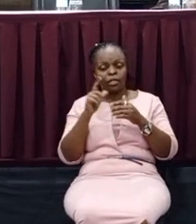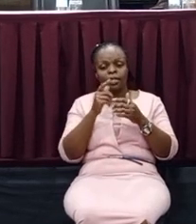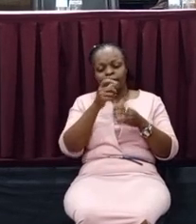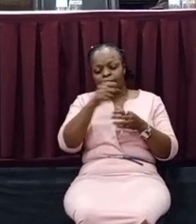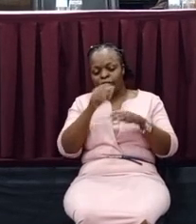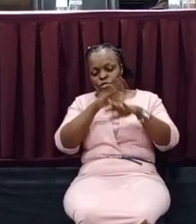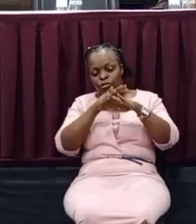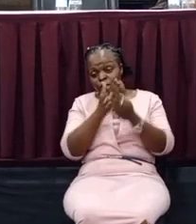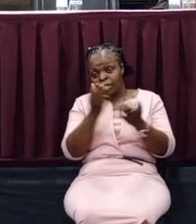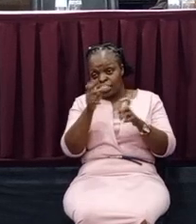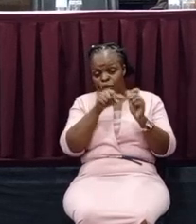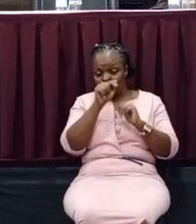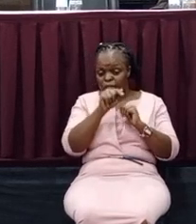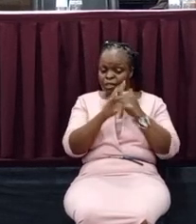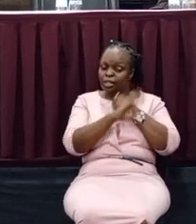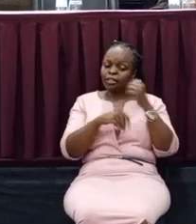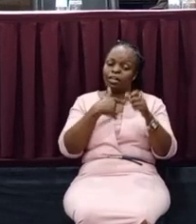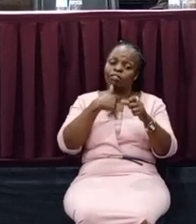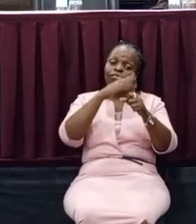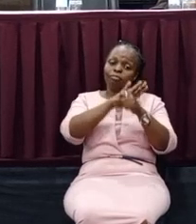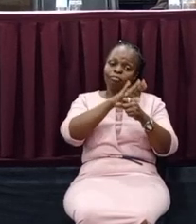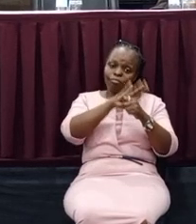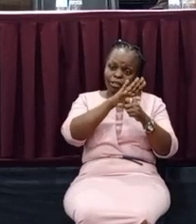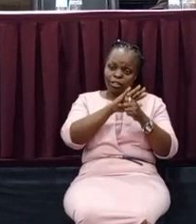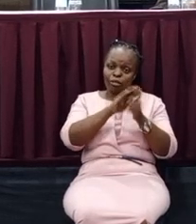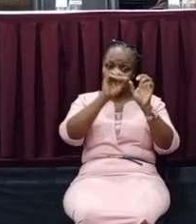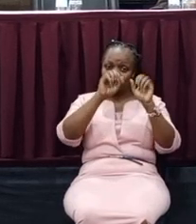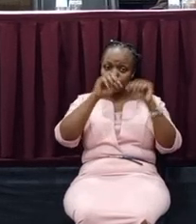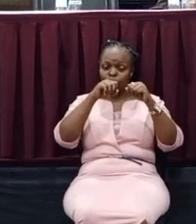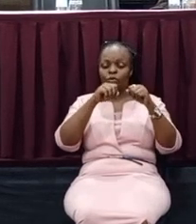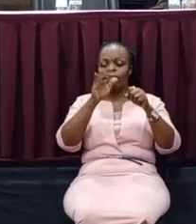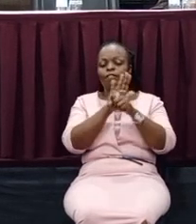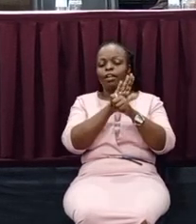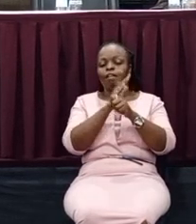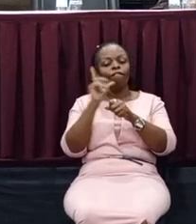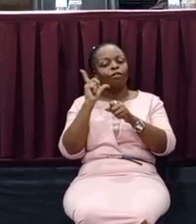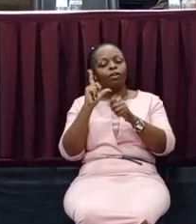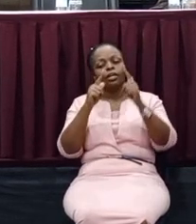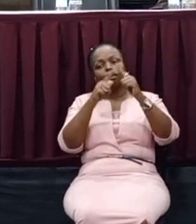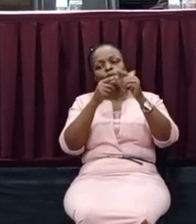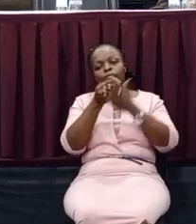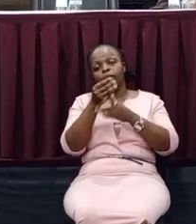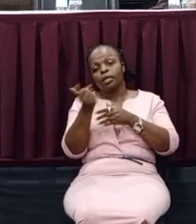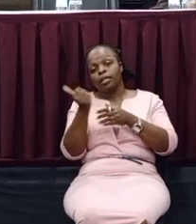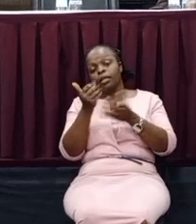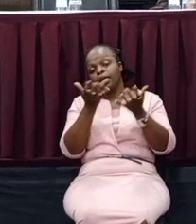things in this country. There are very many. You can... They can feel your phone back on me again. There are very many good things. Carry them with you all the time.